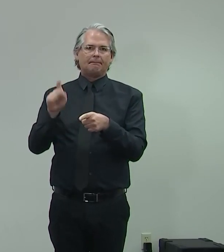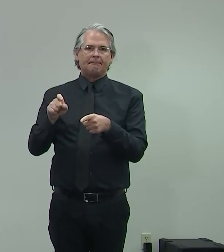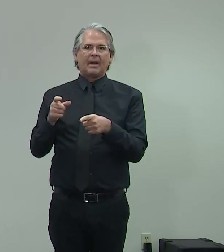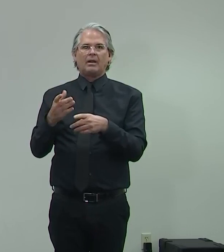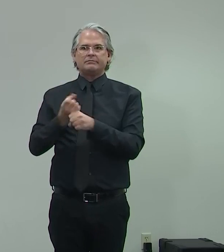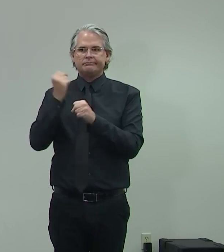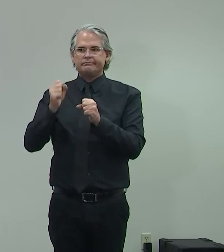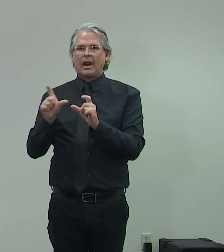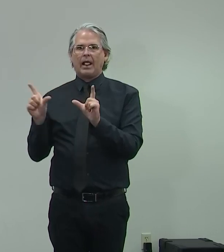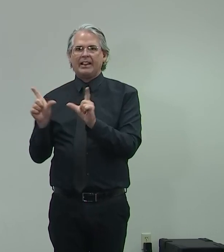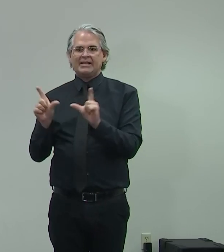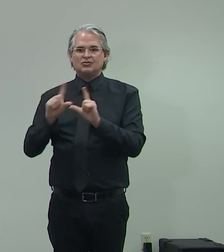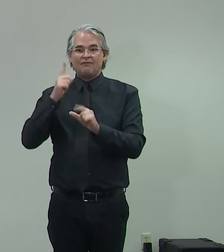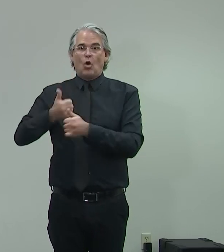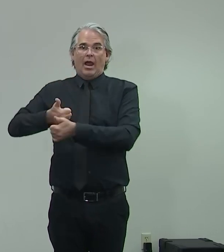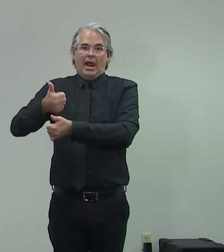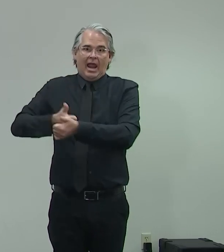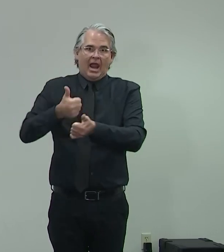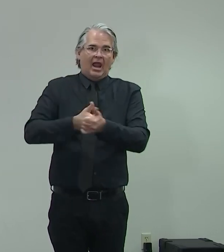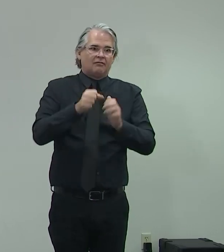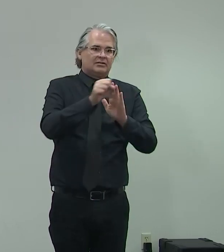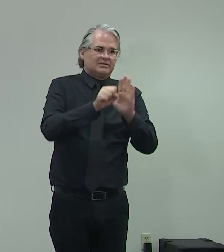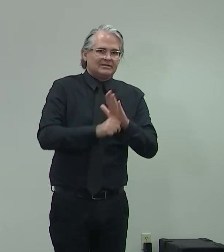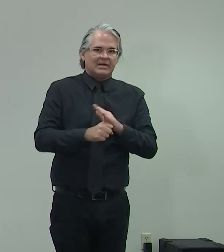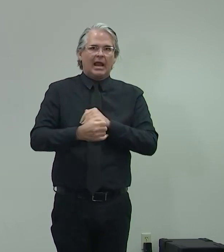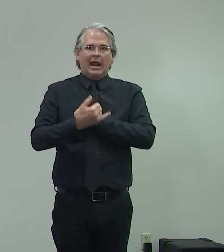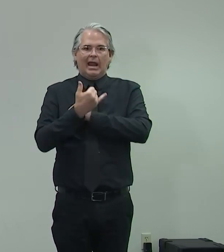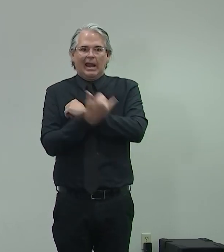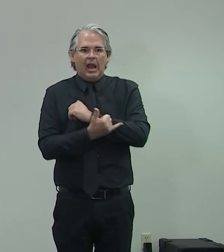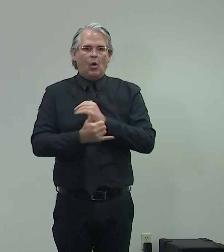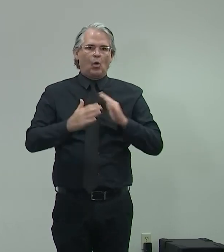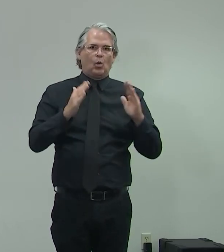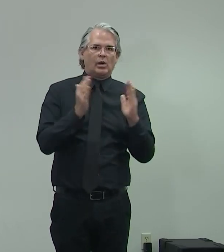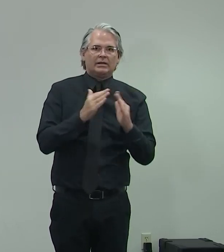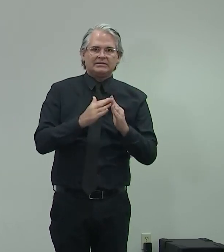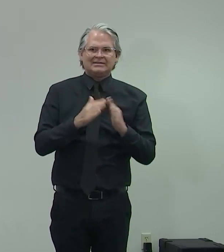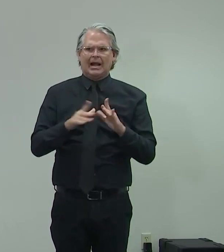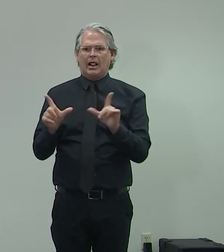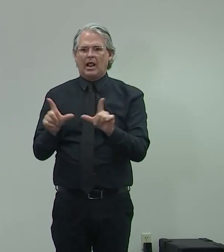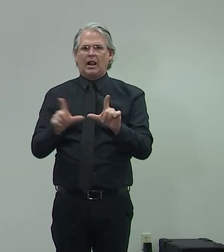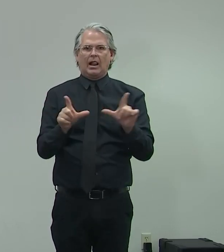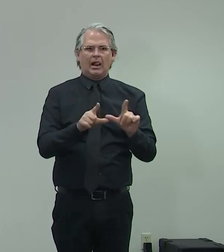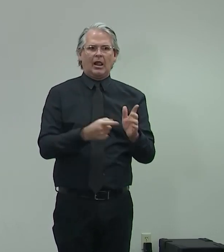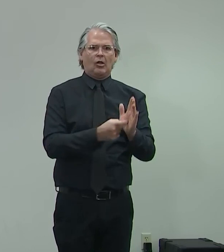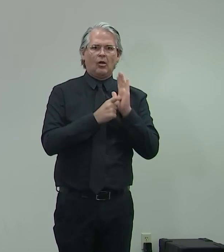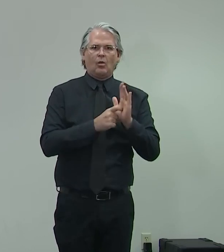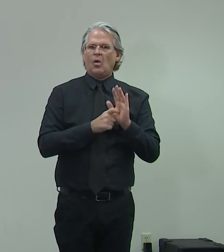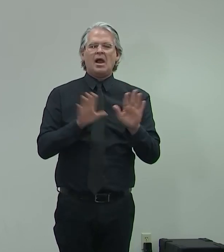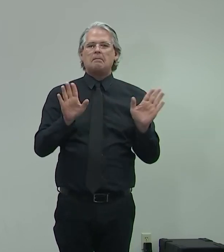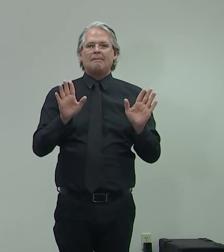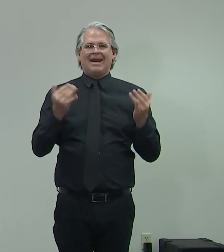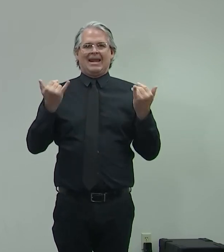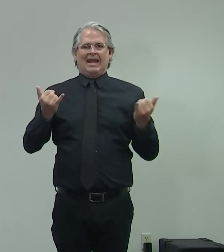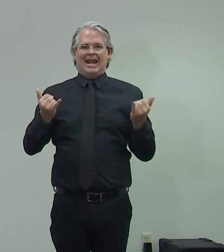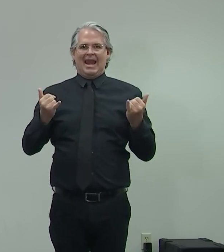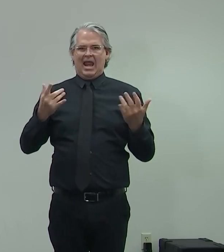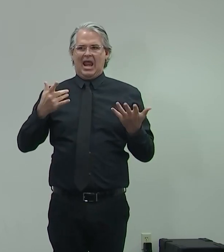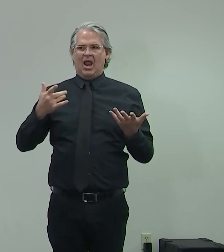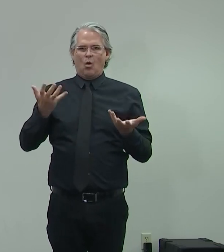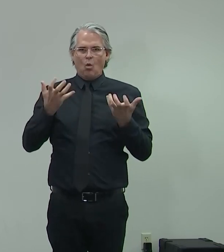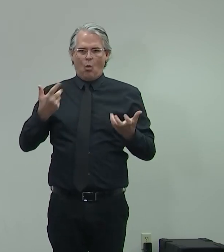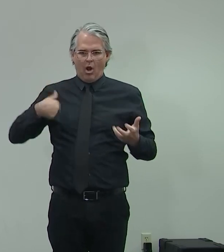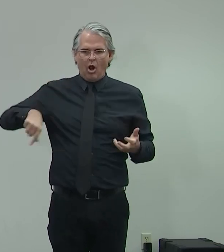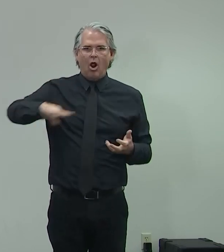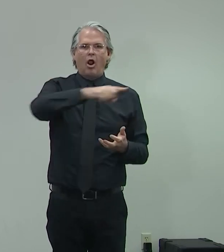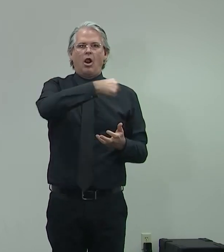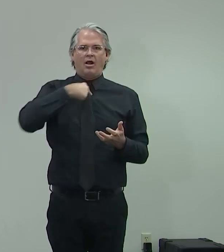state, whatever, to set up a facility and to provide those. They're asking us to all work with McKesson and either limit or streamline that